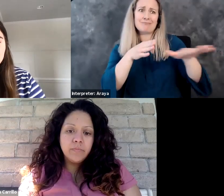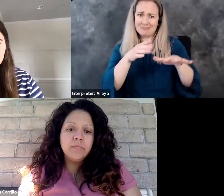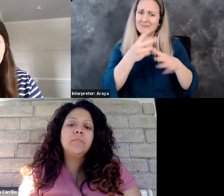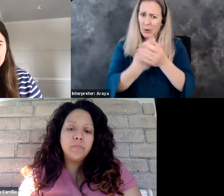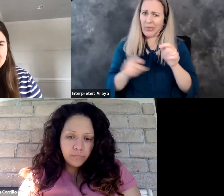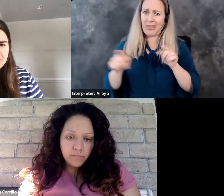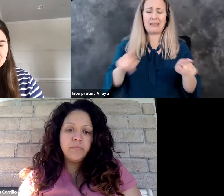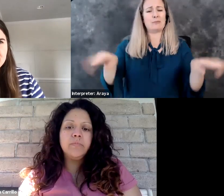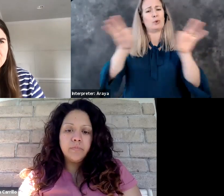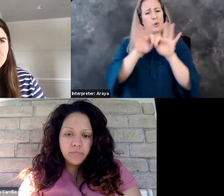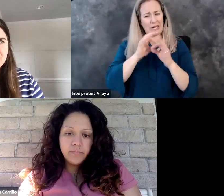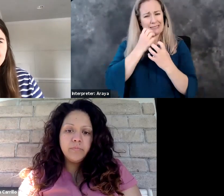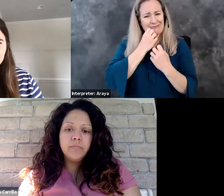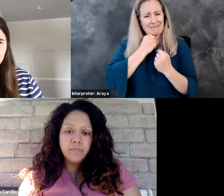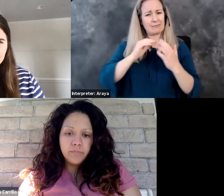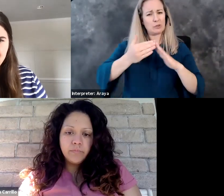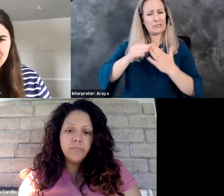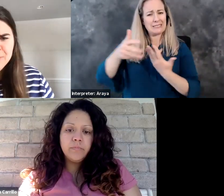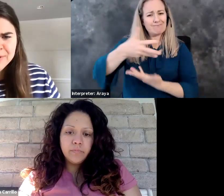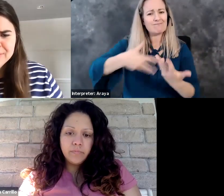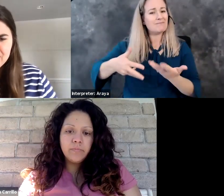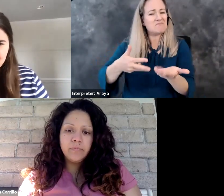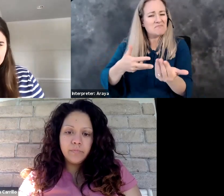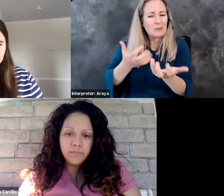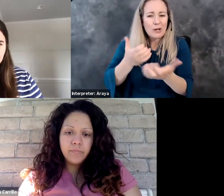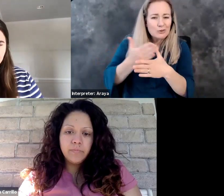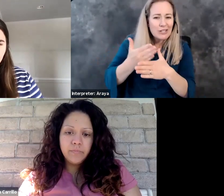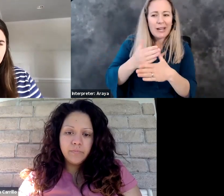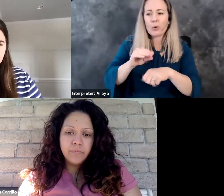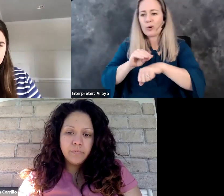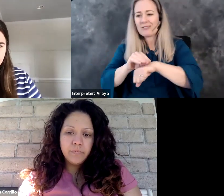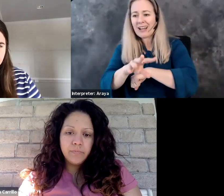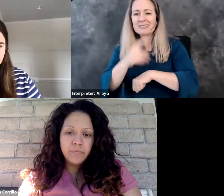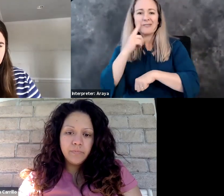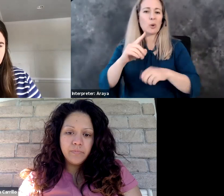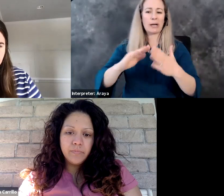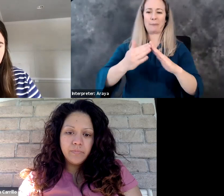Um, do you have any, um, anything you'd like to share about that? Any pieces of advice for a community?